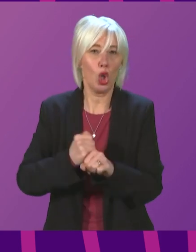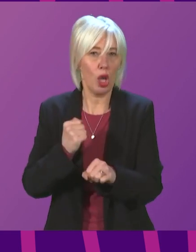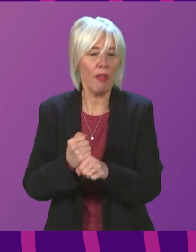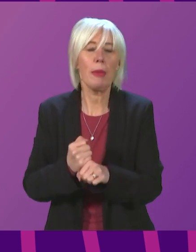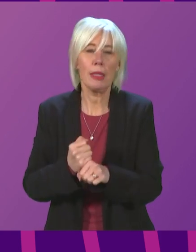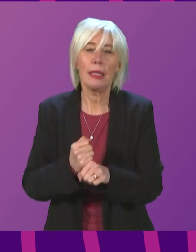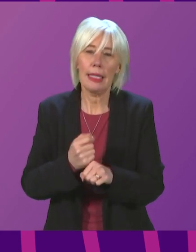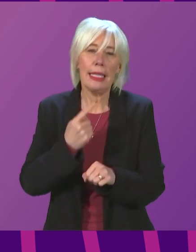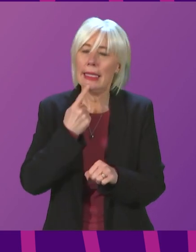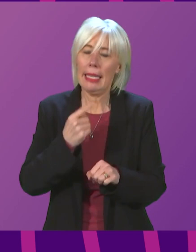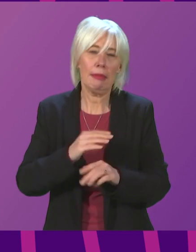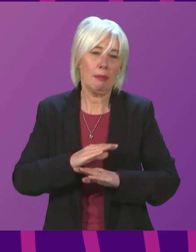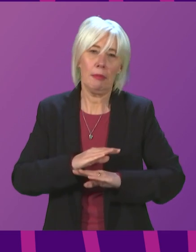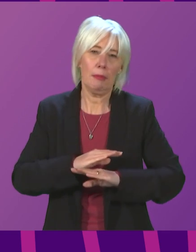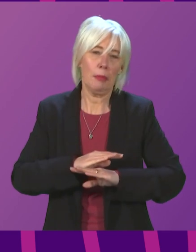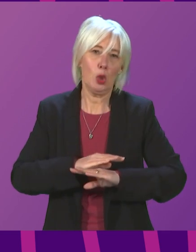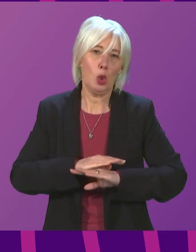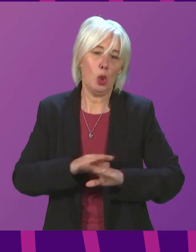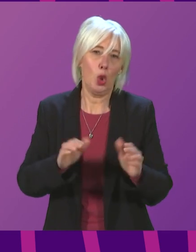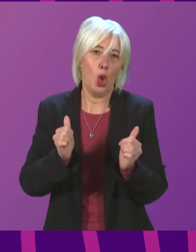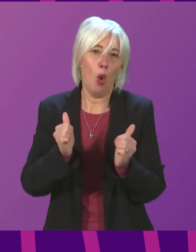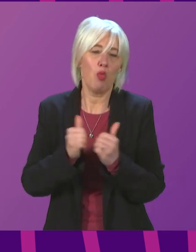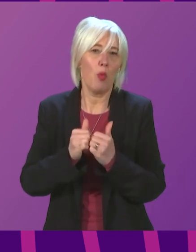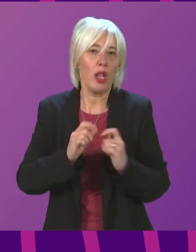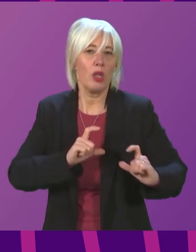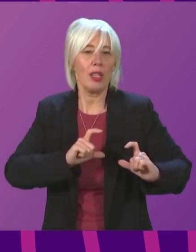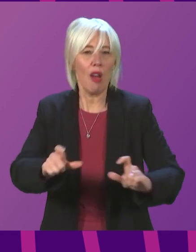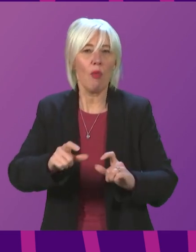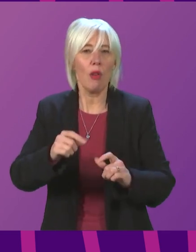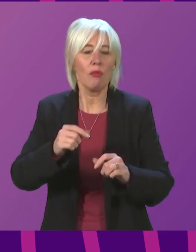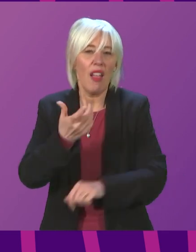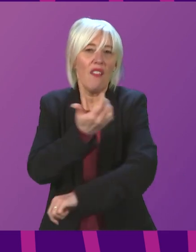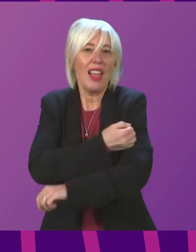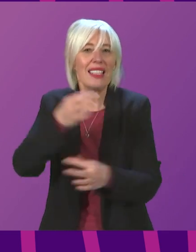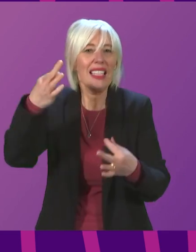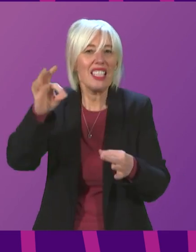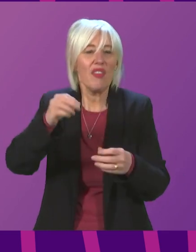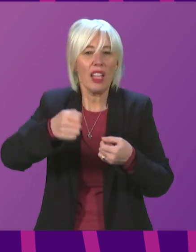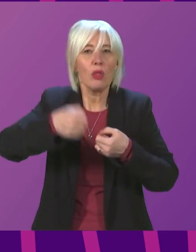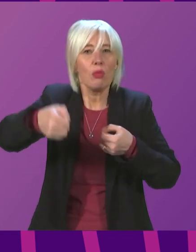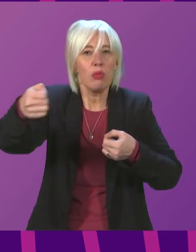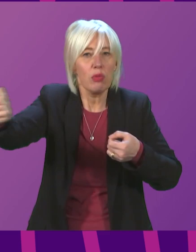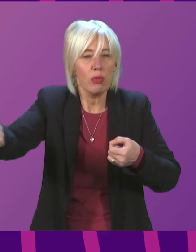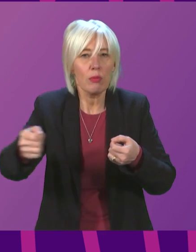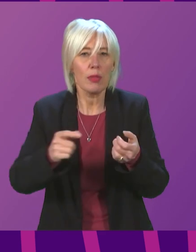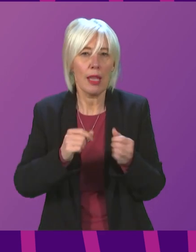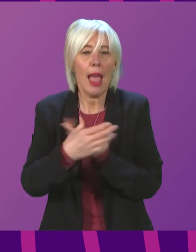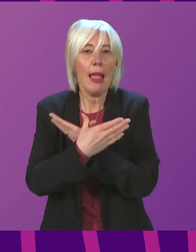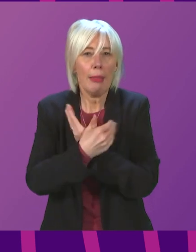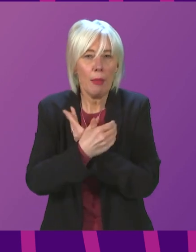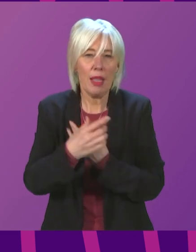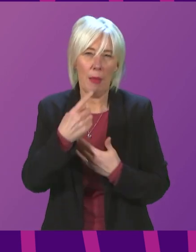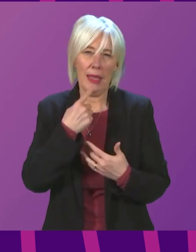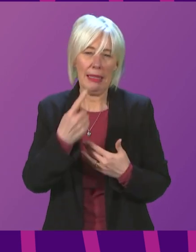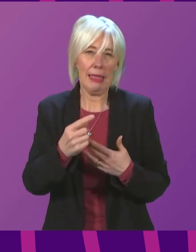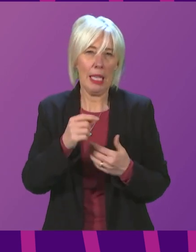that it would be disproportionate to roll out the further use of vaccine certification at this stage. Liberal Democrats have always said that COVID ID cards